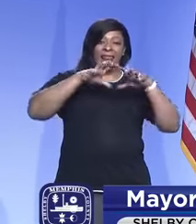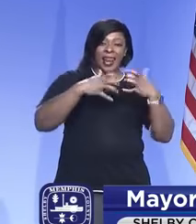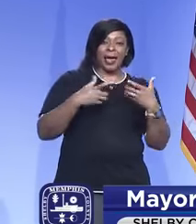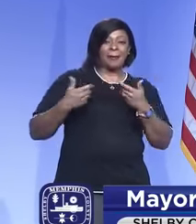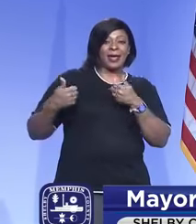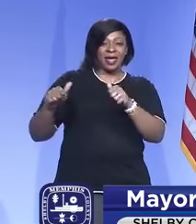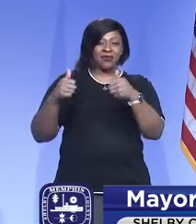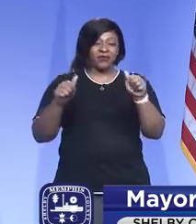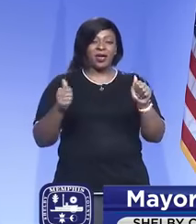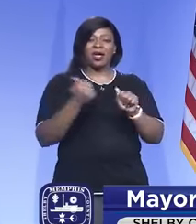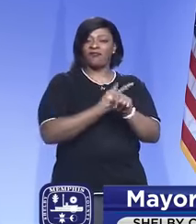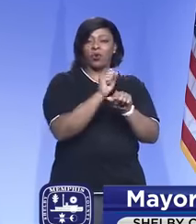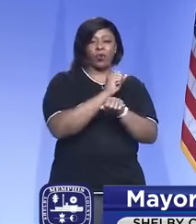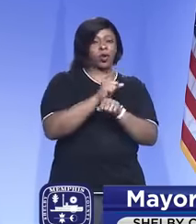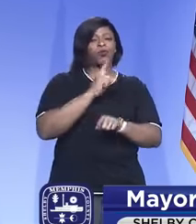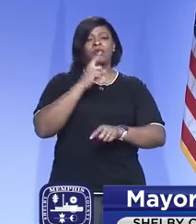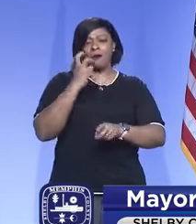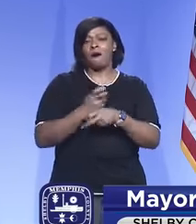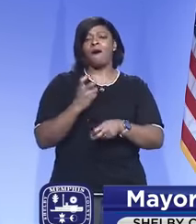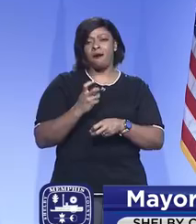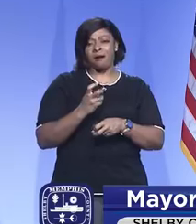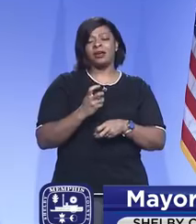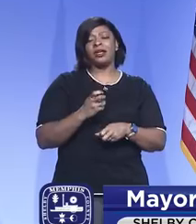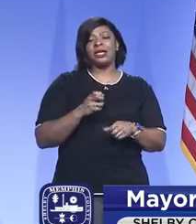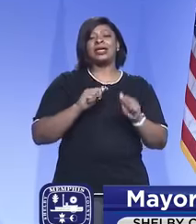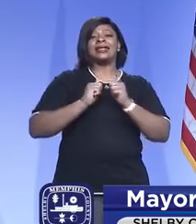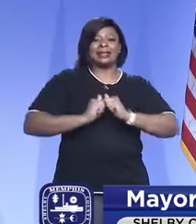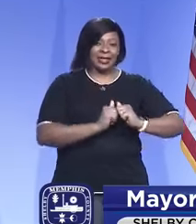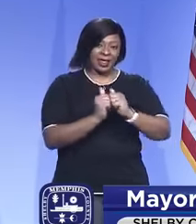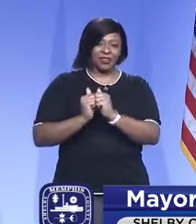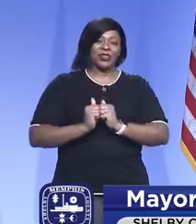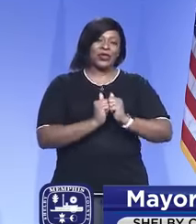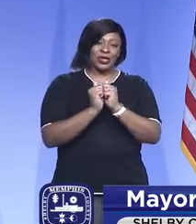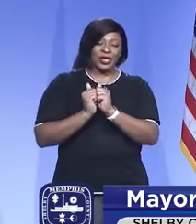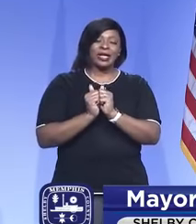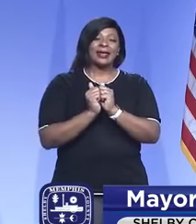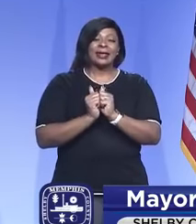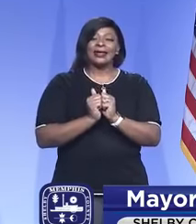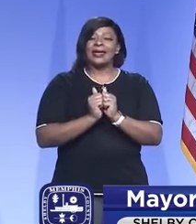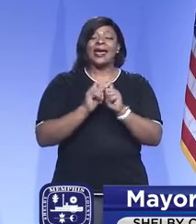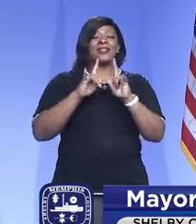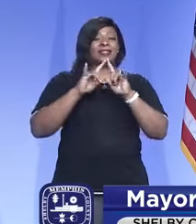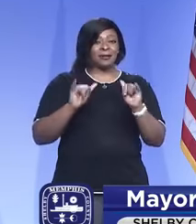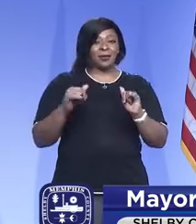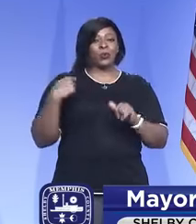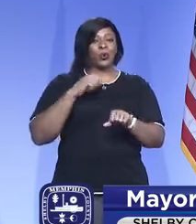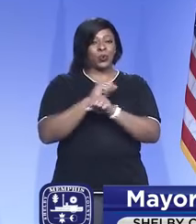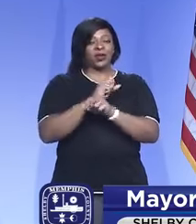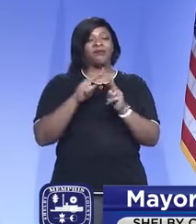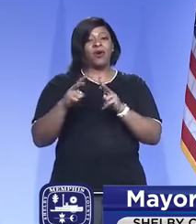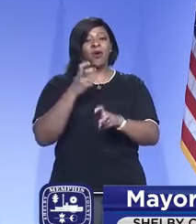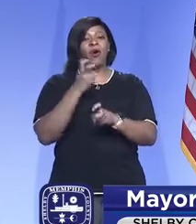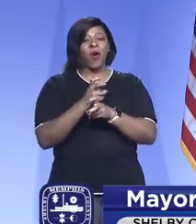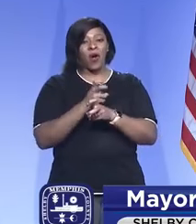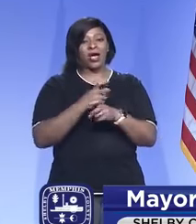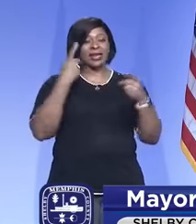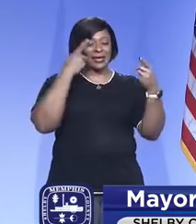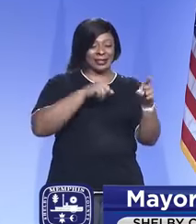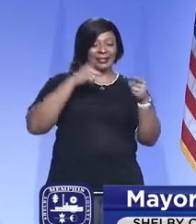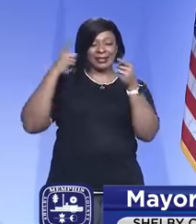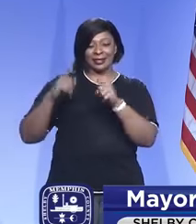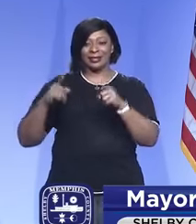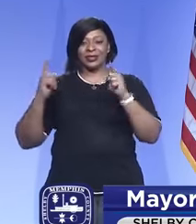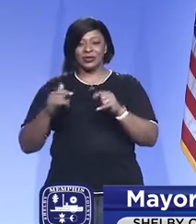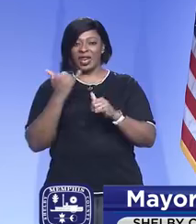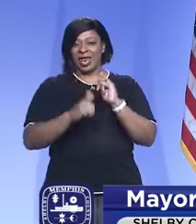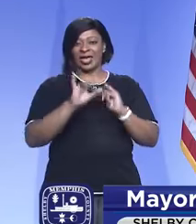everybody has been working very hard together. And at the same time, we've been working very hard at consensus. And throughout